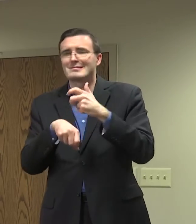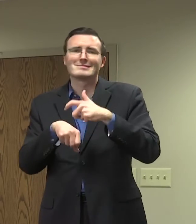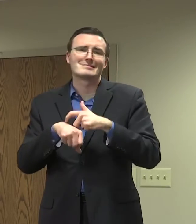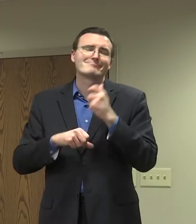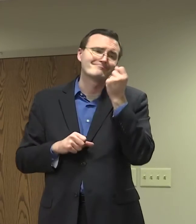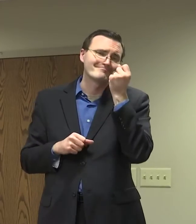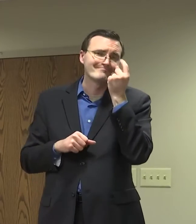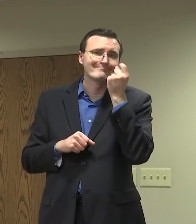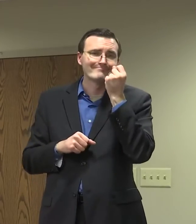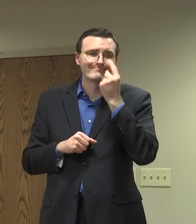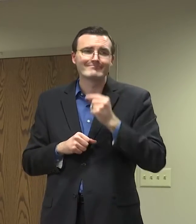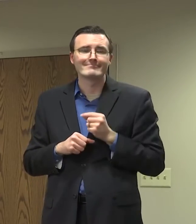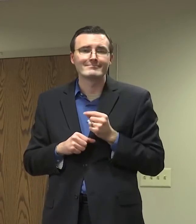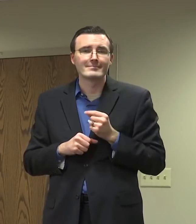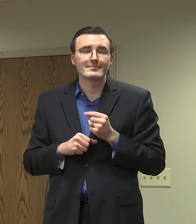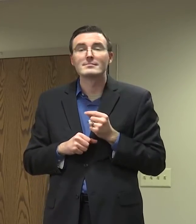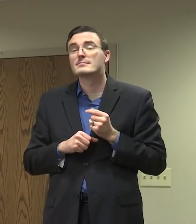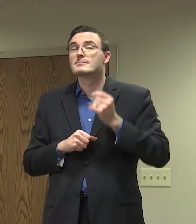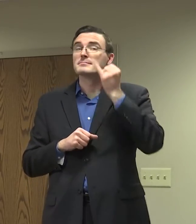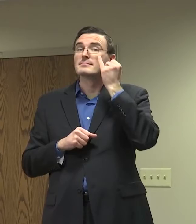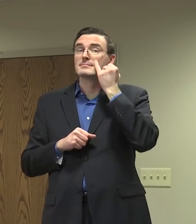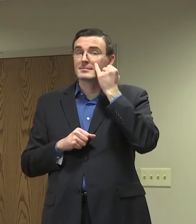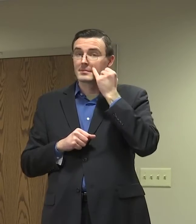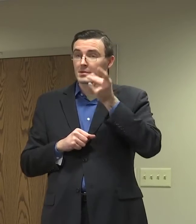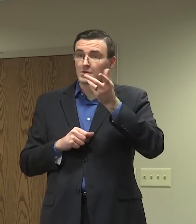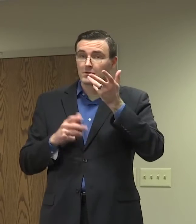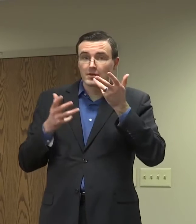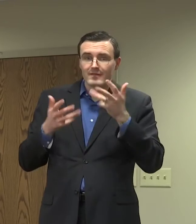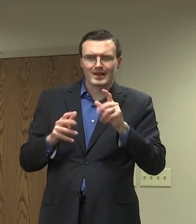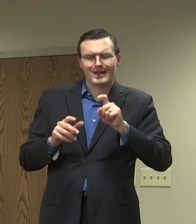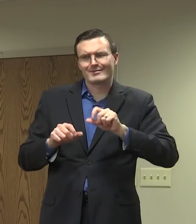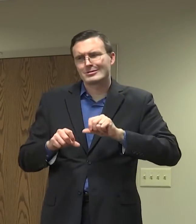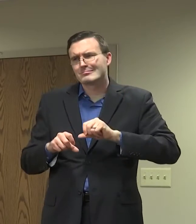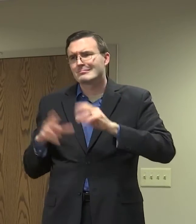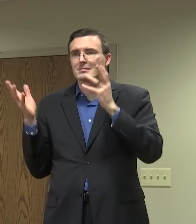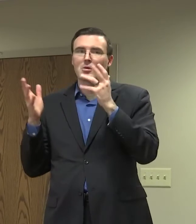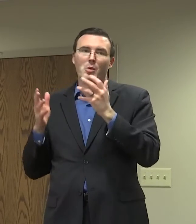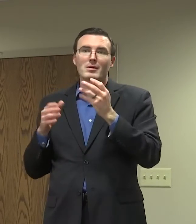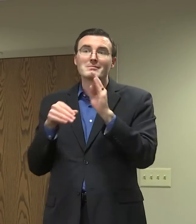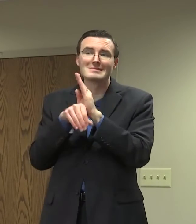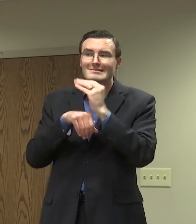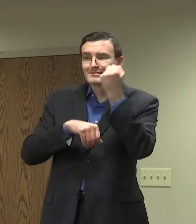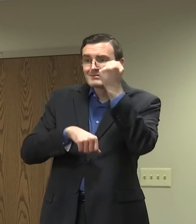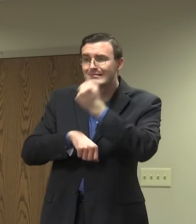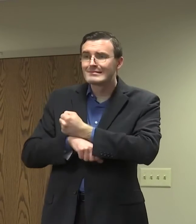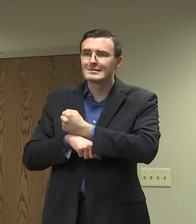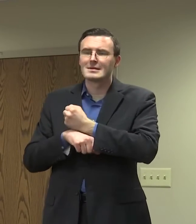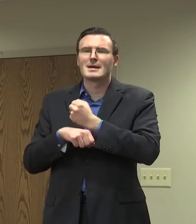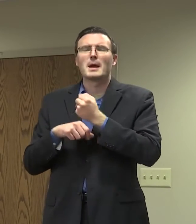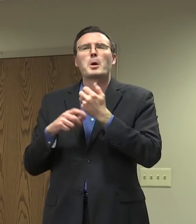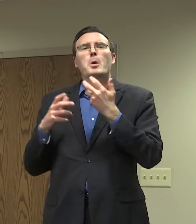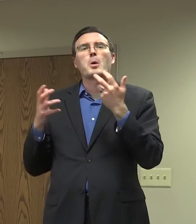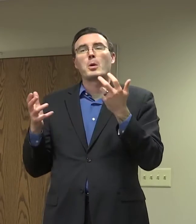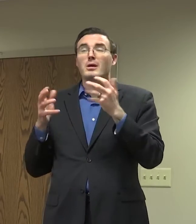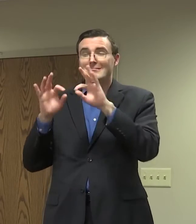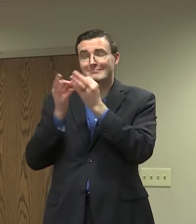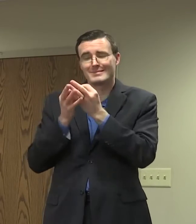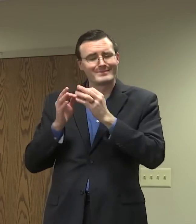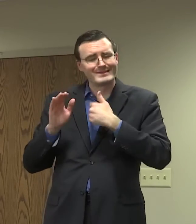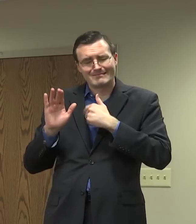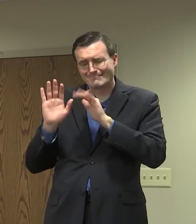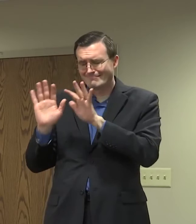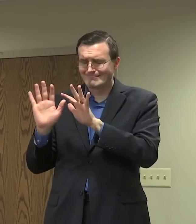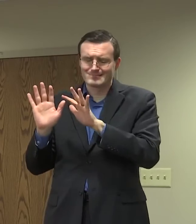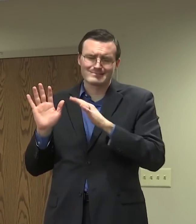if you've sacrificed large sacrifices or small sacrifices, I truly appreciate the sacrifices